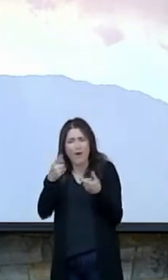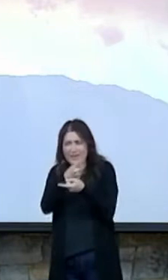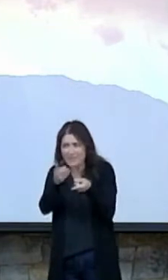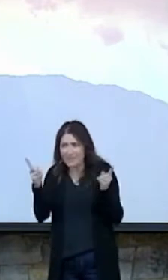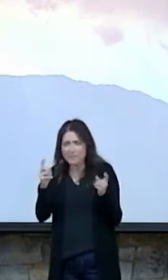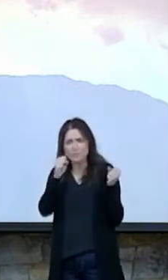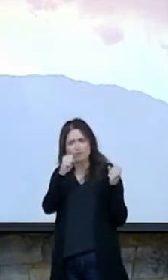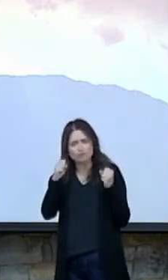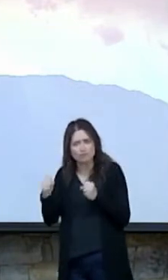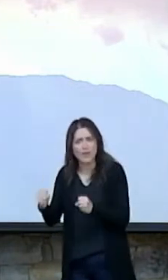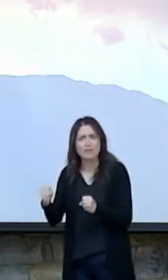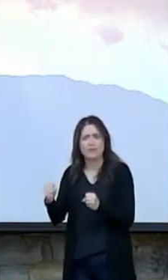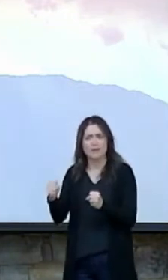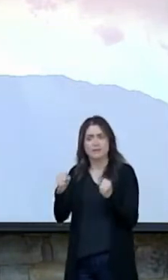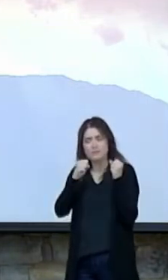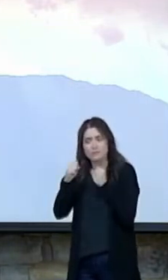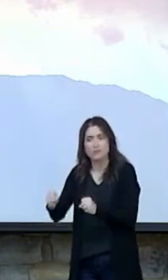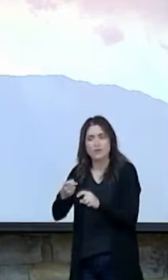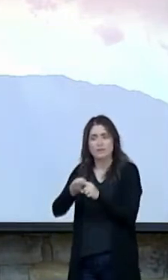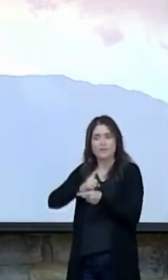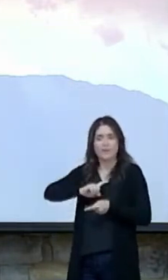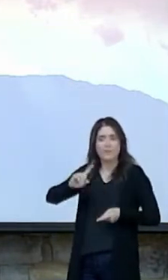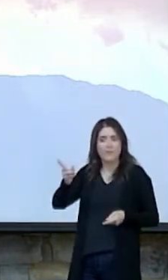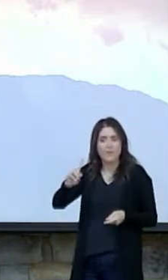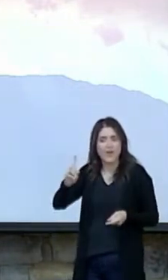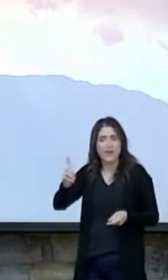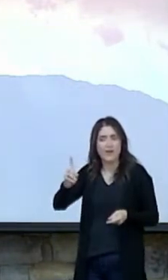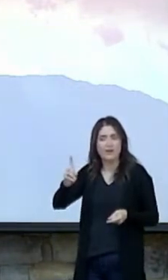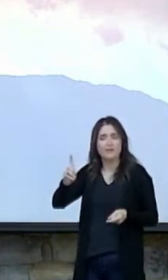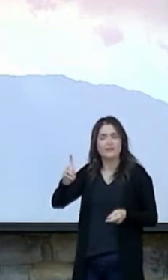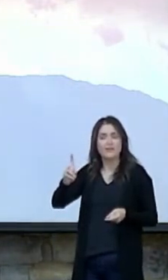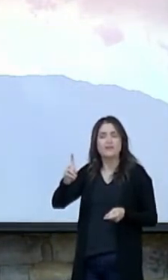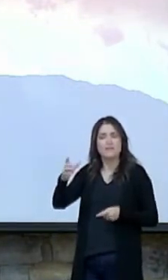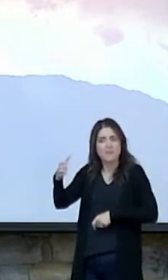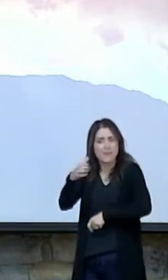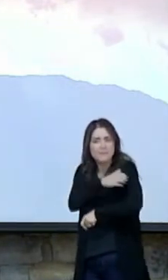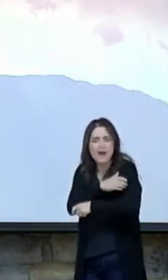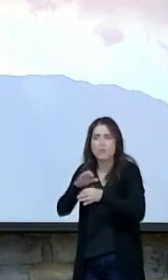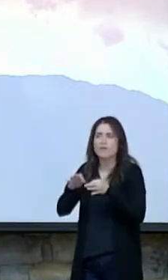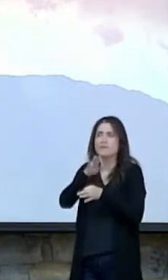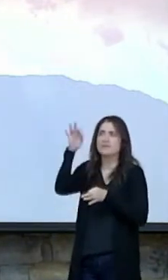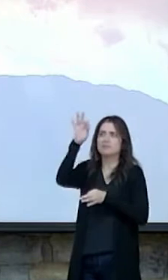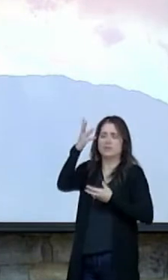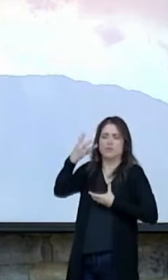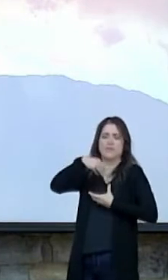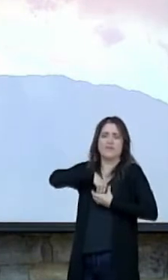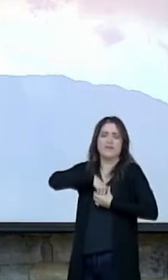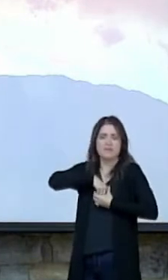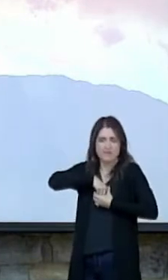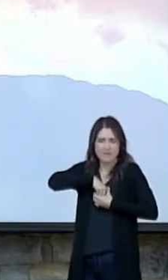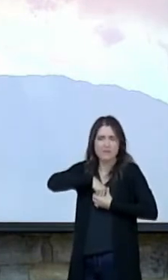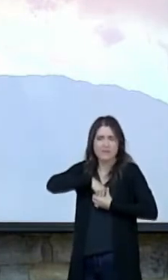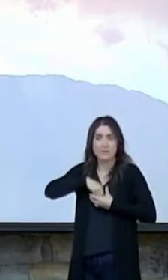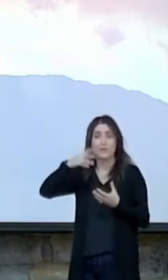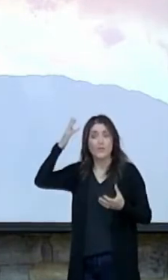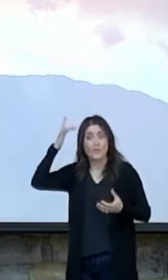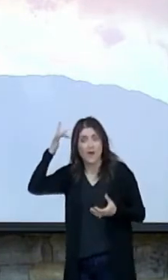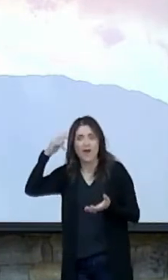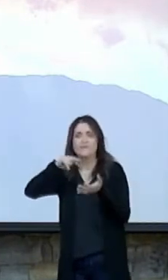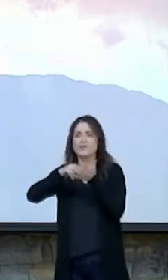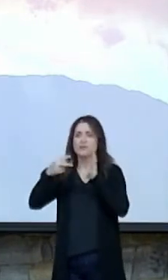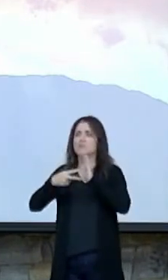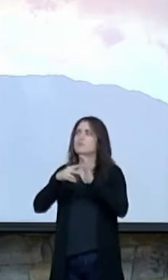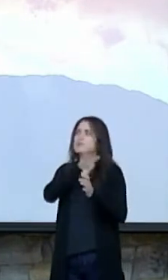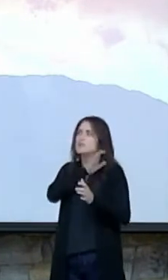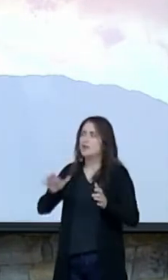And that strength came directly from the power of the Spirit within them for the purpose that Christ could